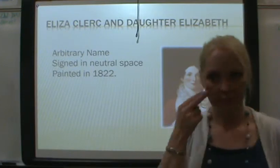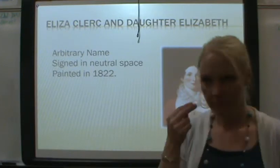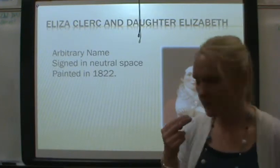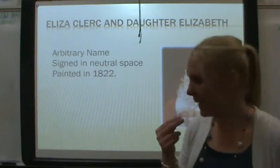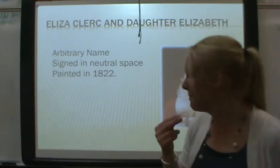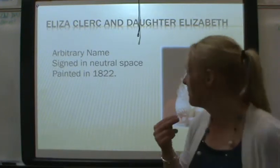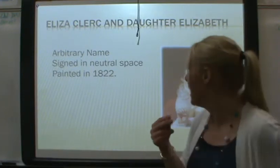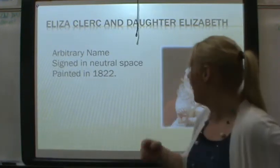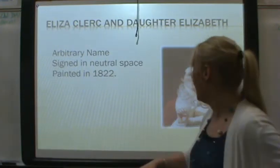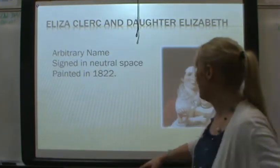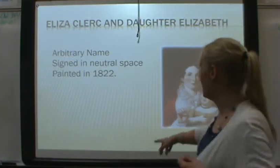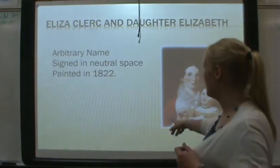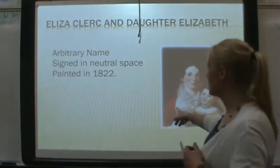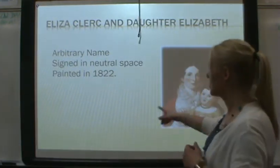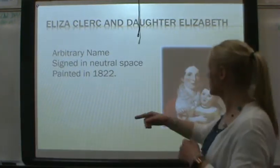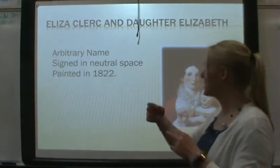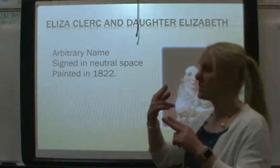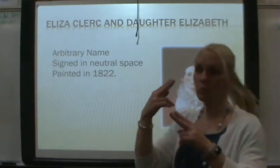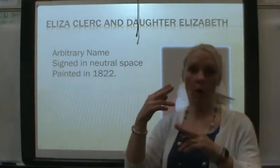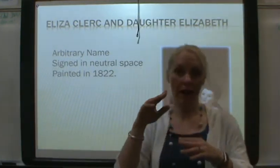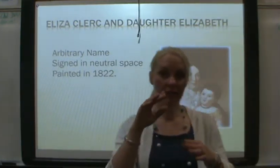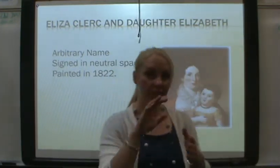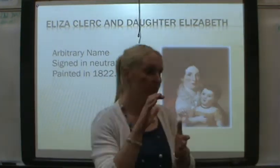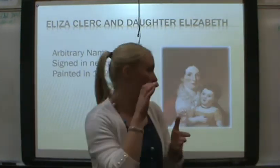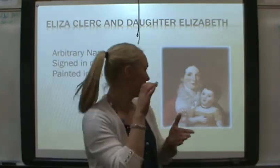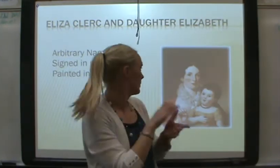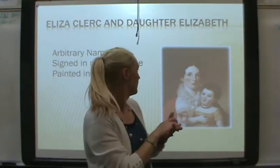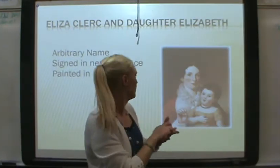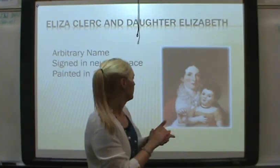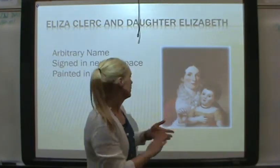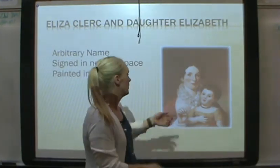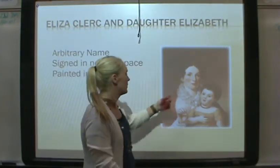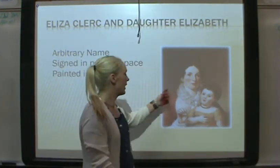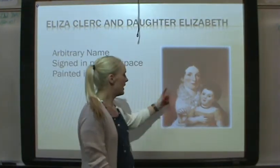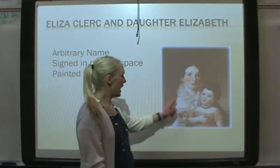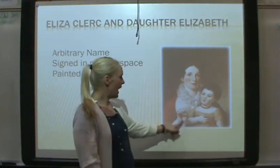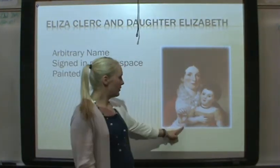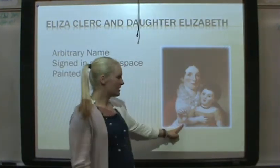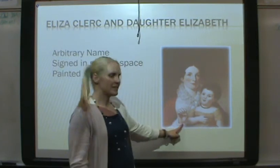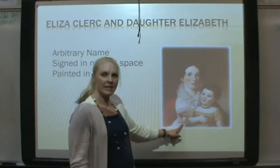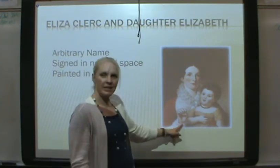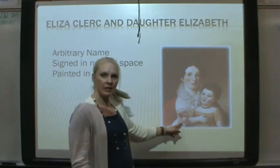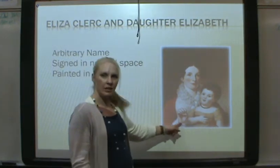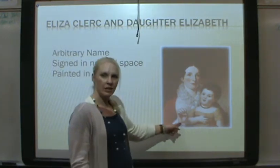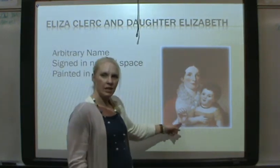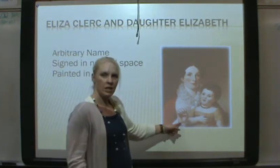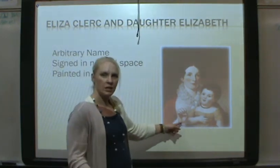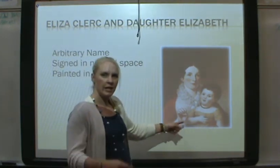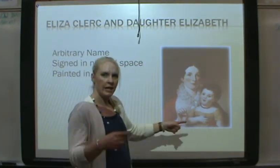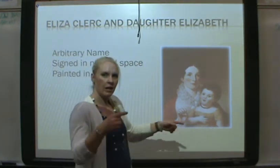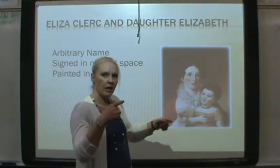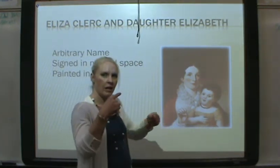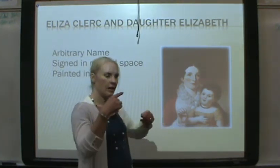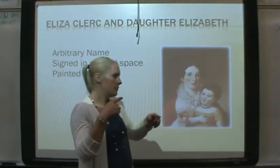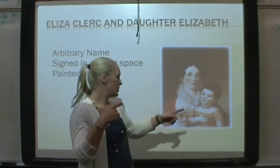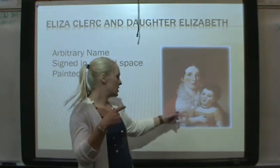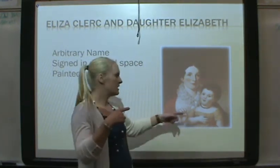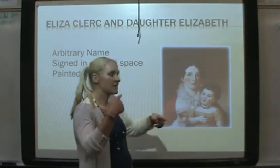Okay? Um, so this is his wife. Right? And you can see here, they are, um, she is